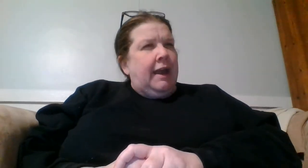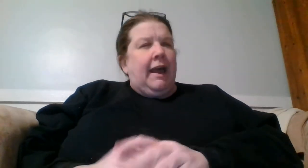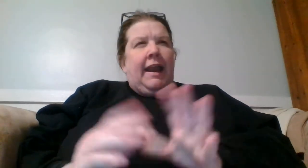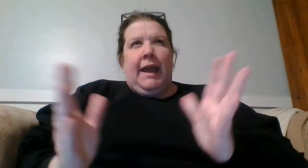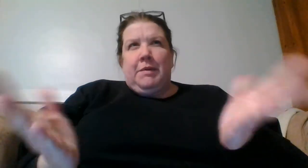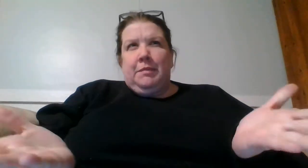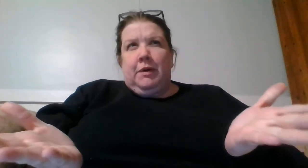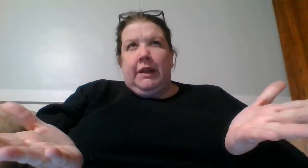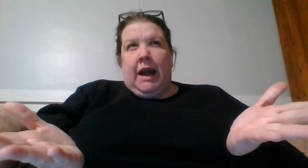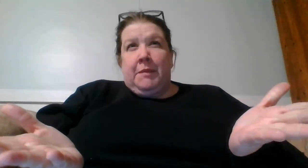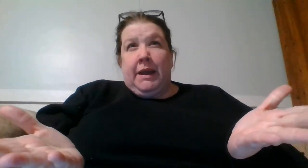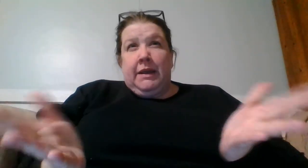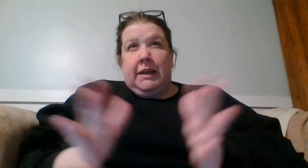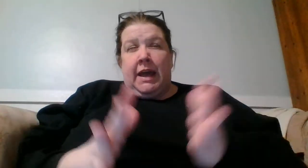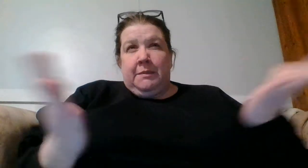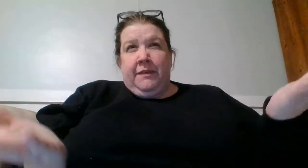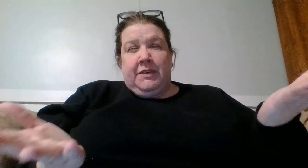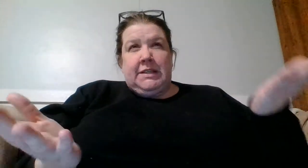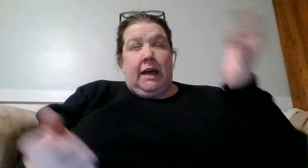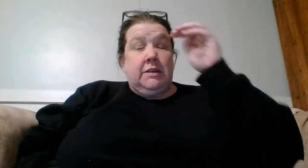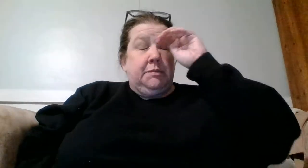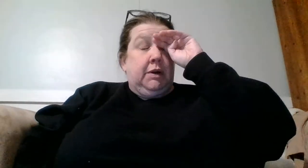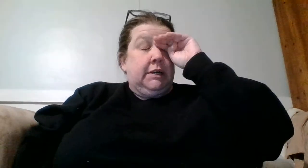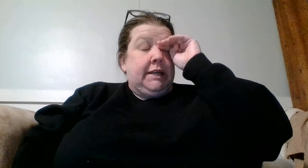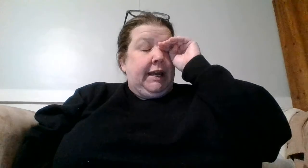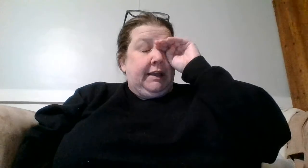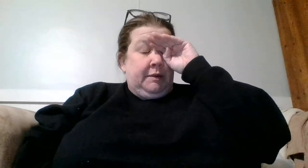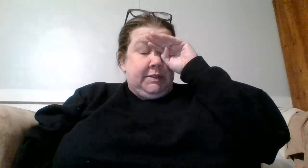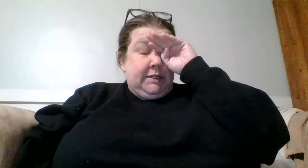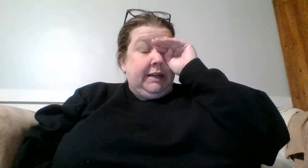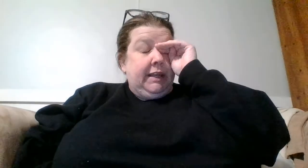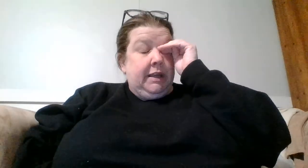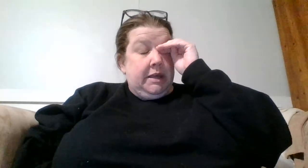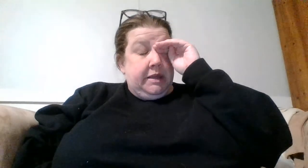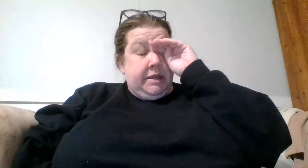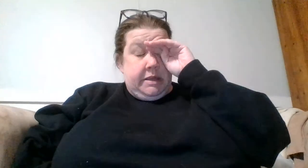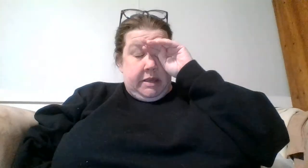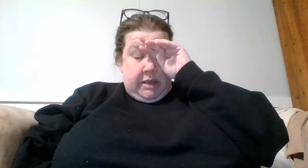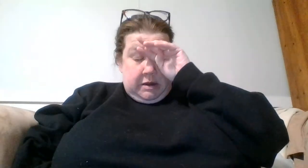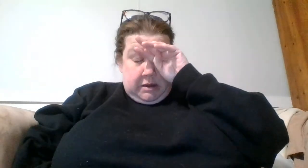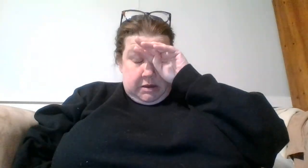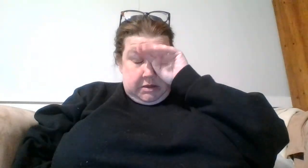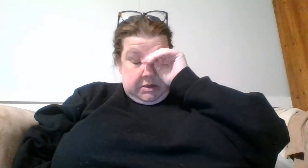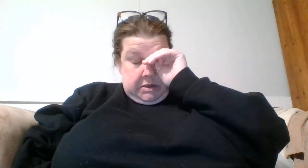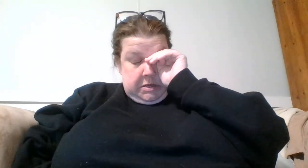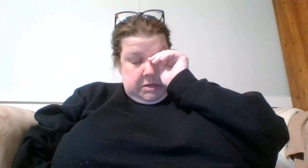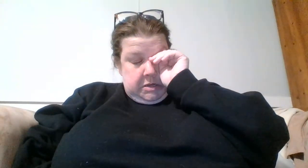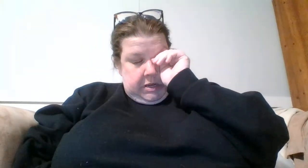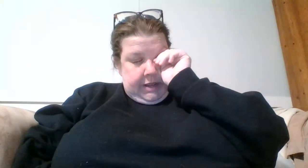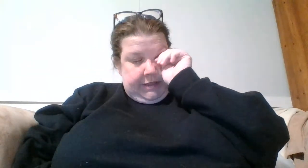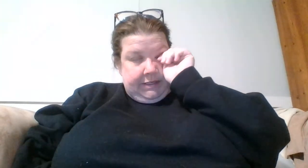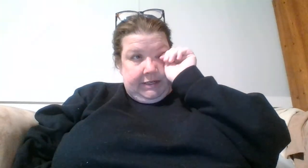and I happened to be pulling out my anatomy and physiology book because I had, I was studying. And, uh, I said,